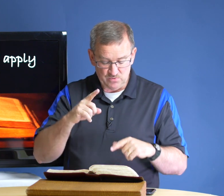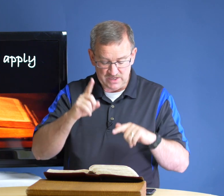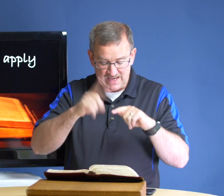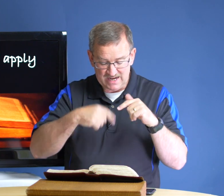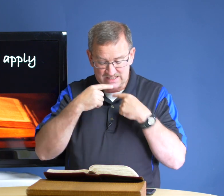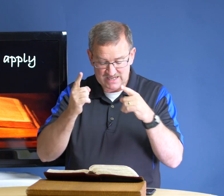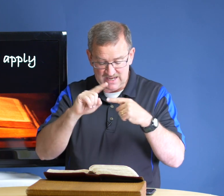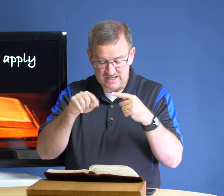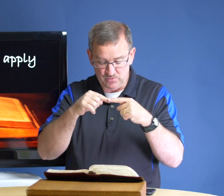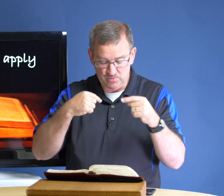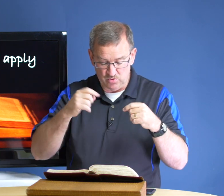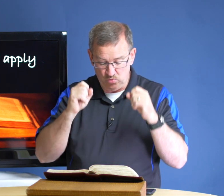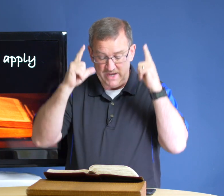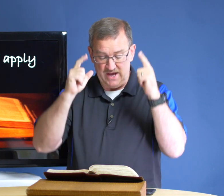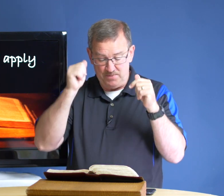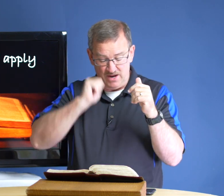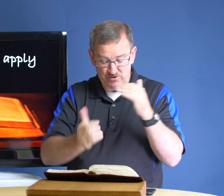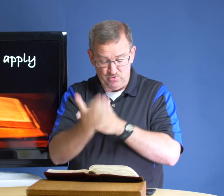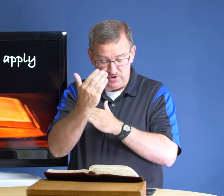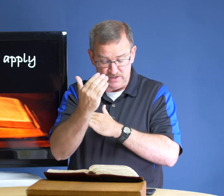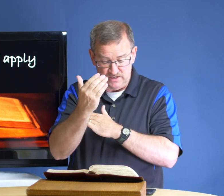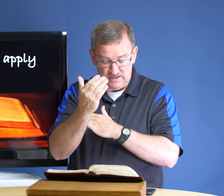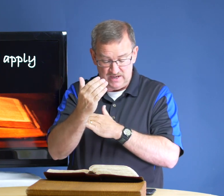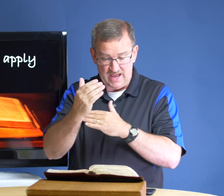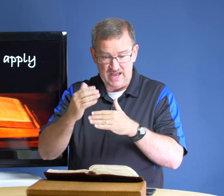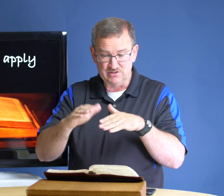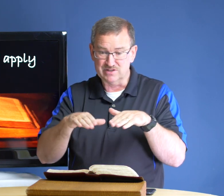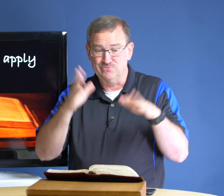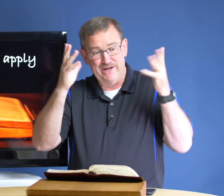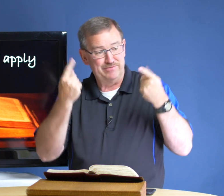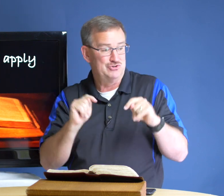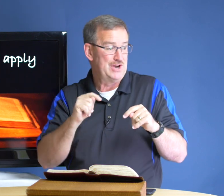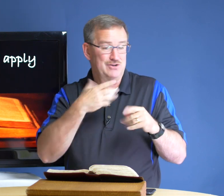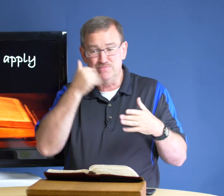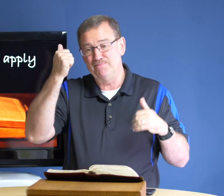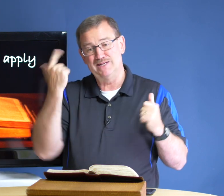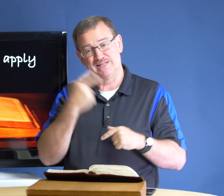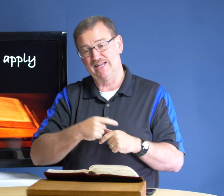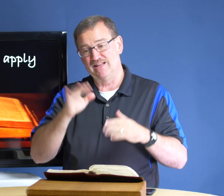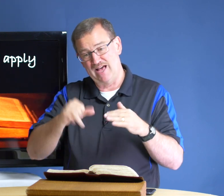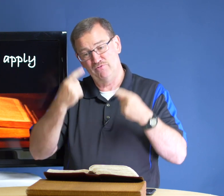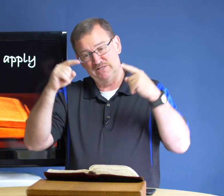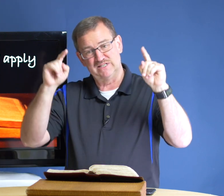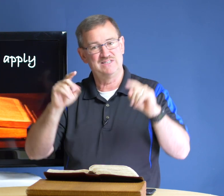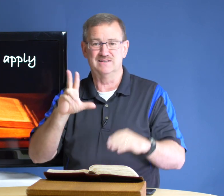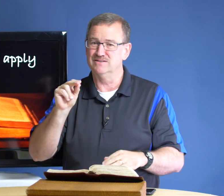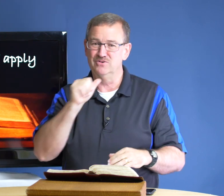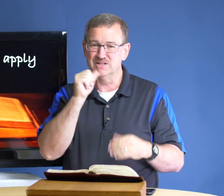we cannot say that we will wake up every morning and just well i'm going to try to do my best today that will be success no that